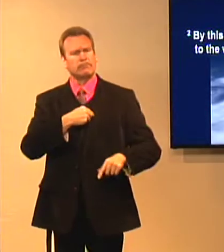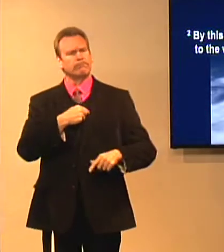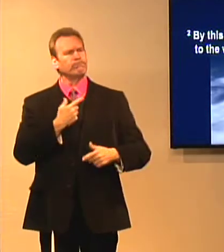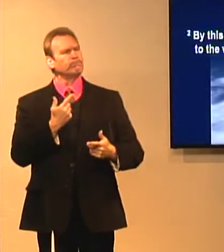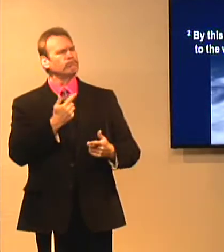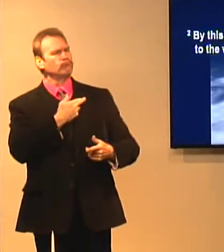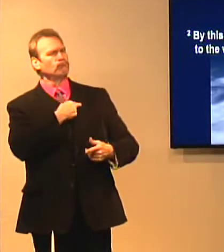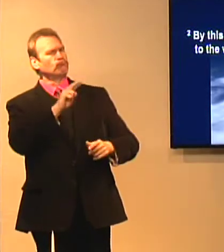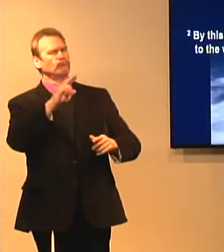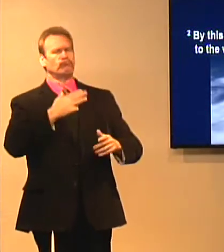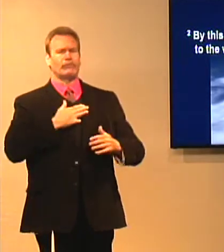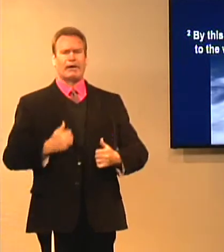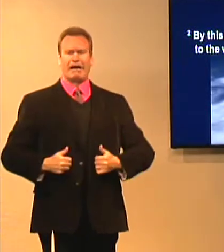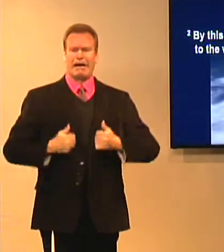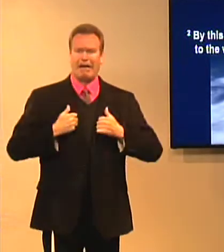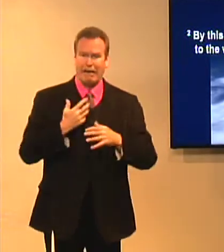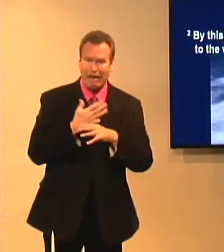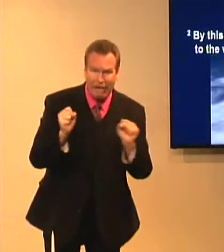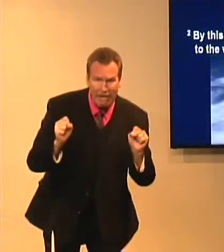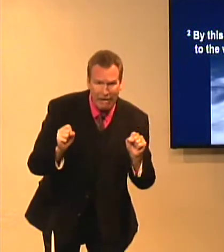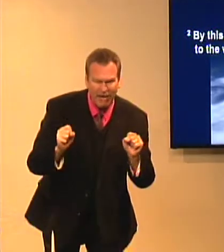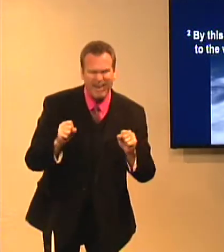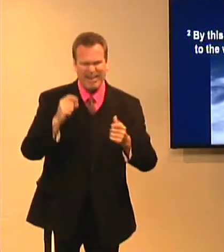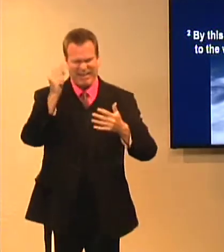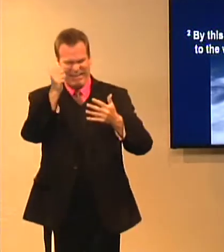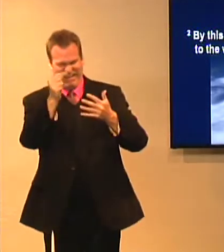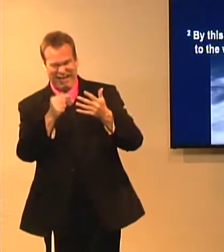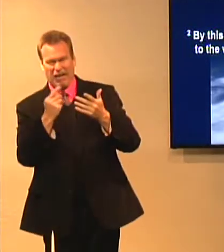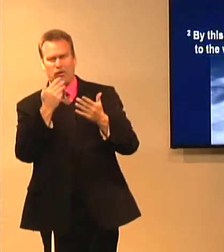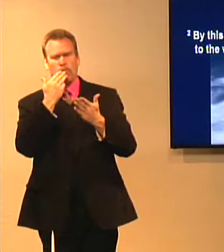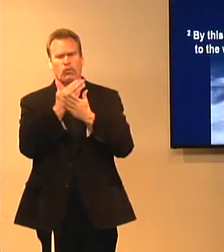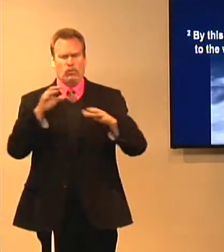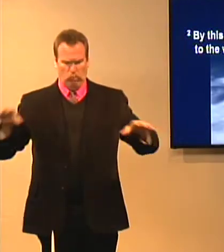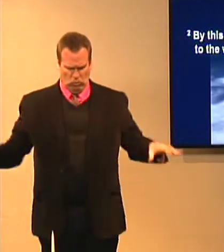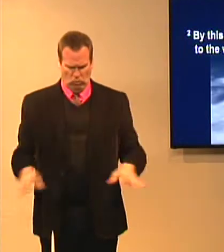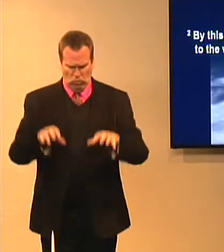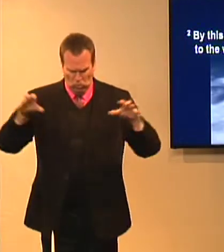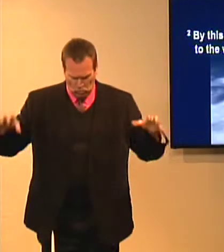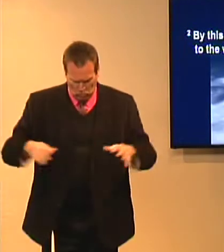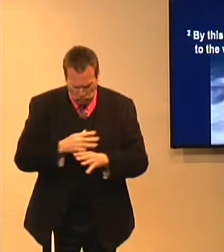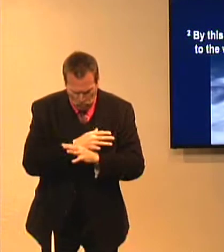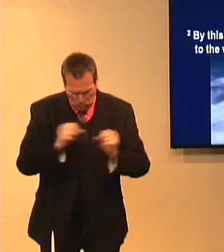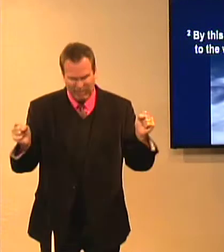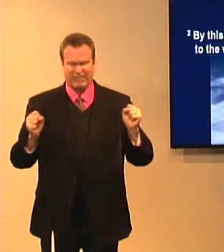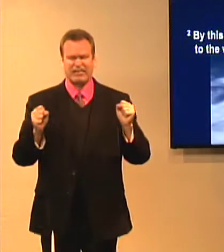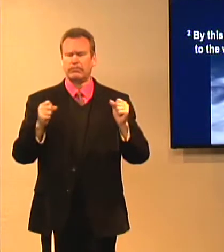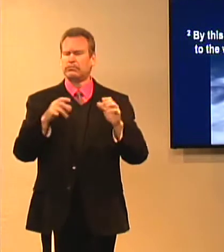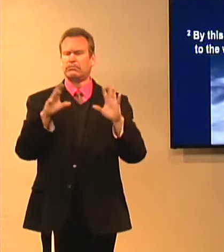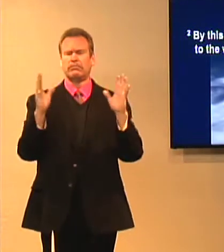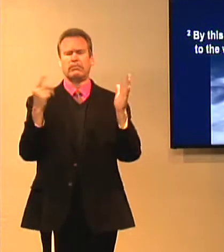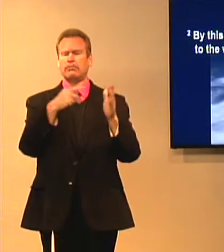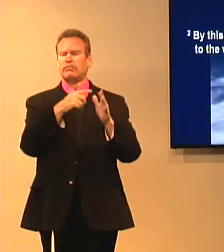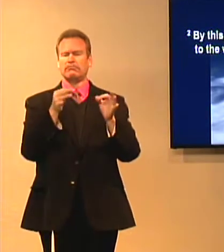religion, by being a religious person. You cannot be saved by doing any kind of good work.